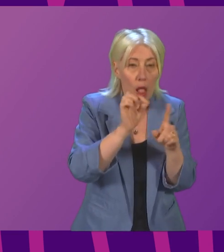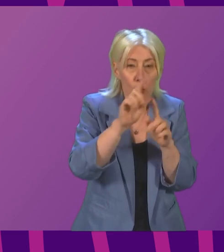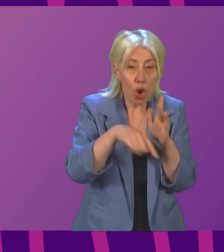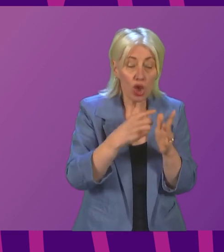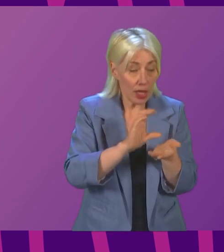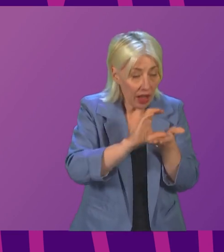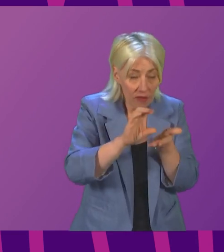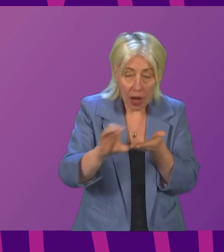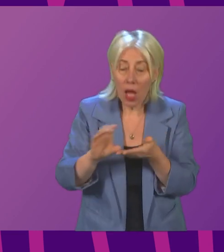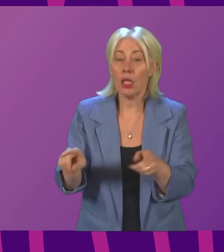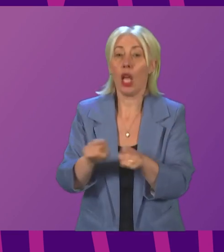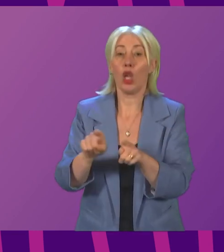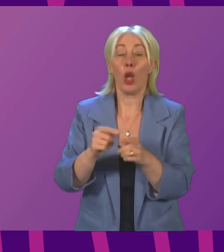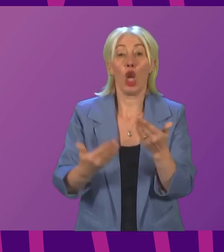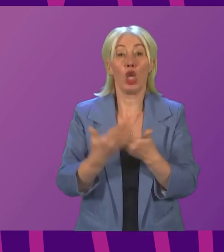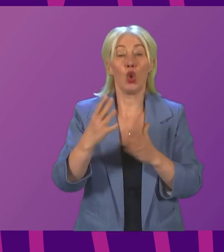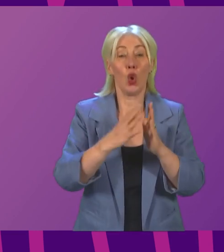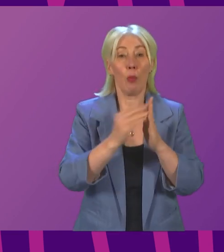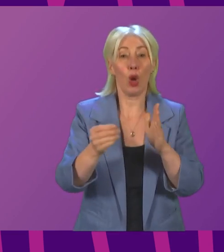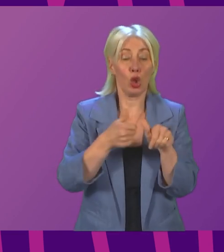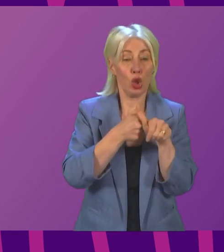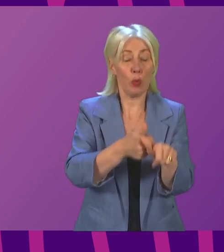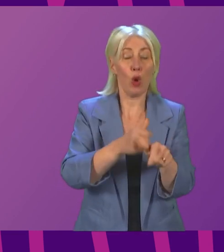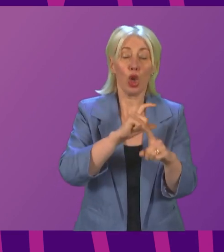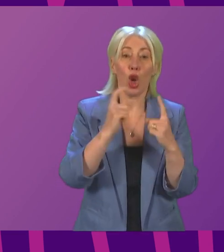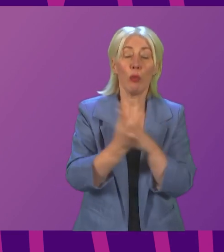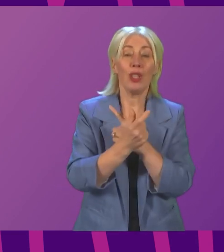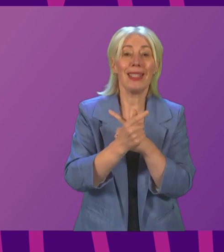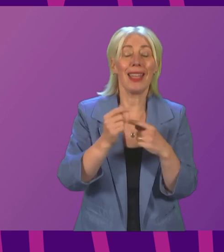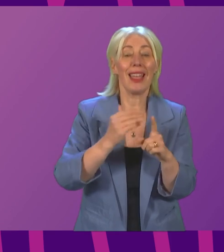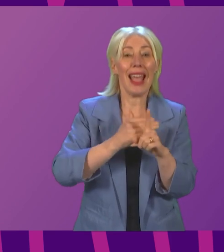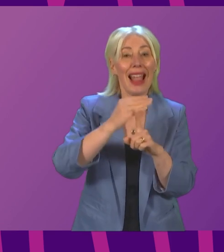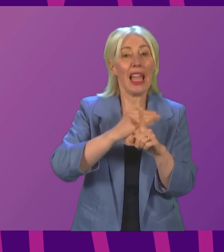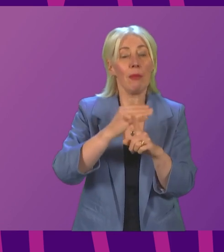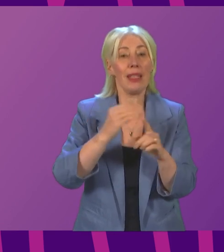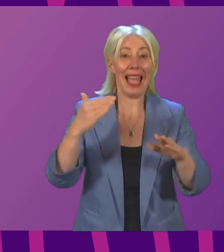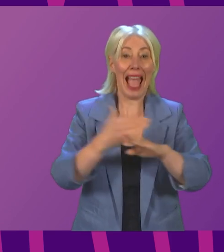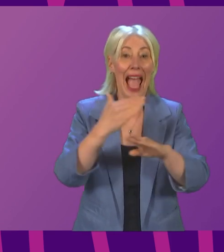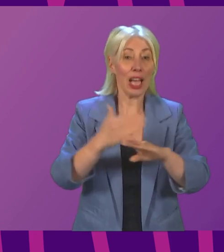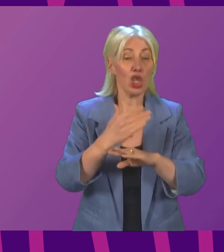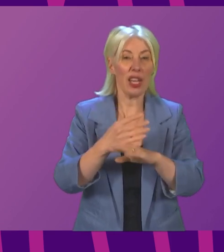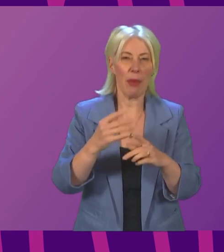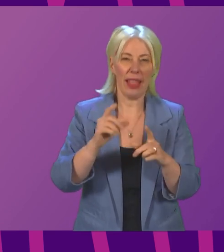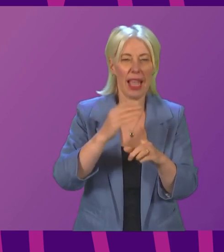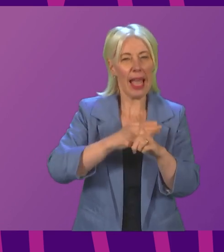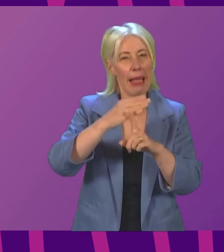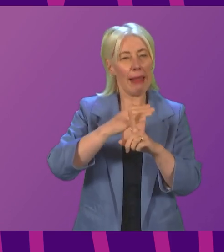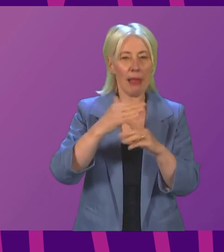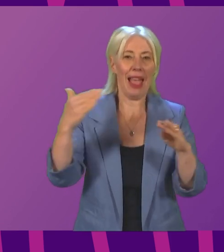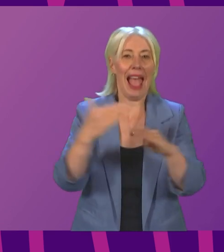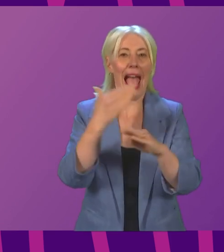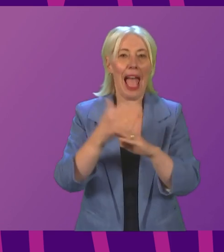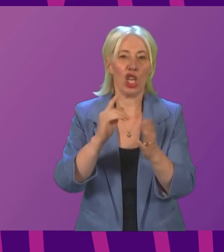also building a new model to support community climate action via a network of regional climate action hubs and climate action